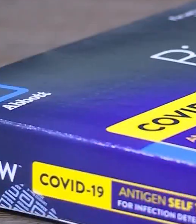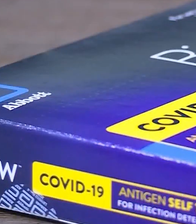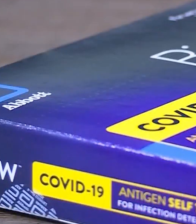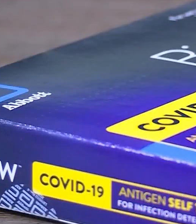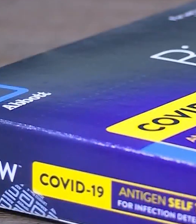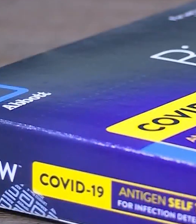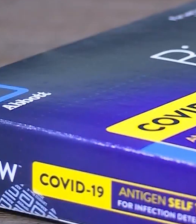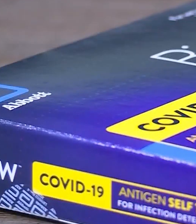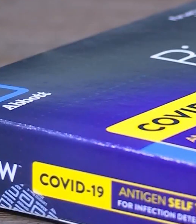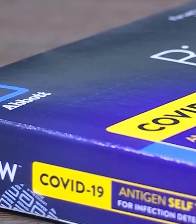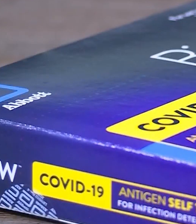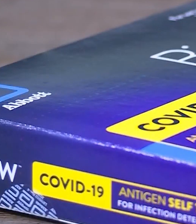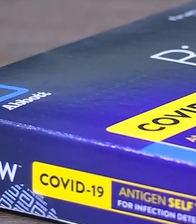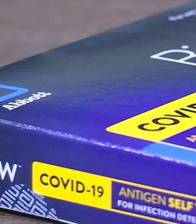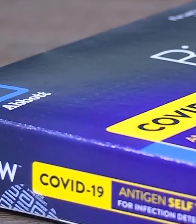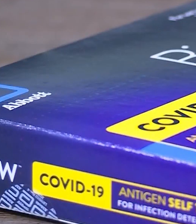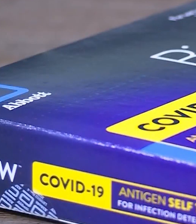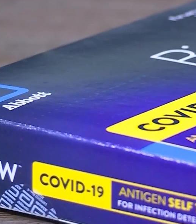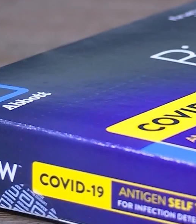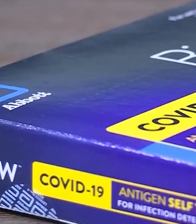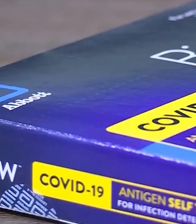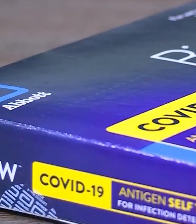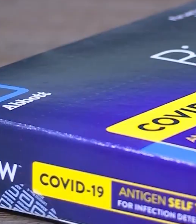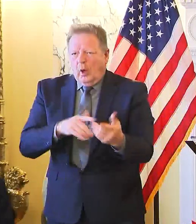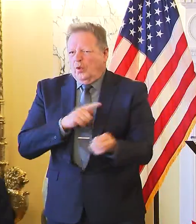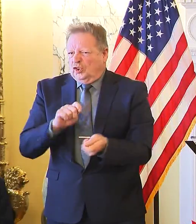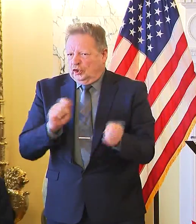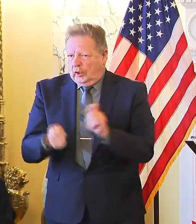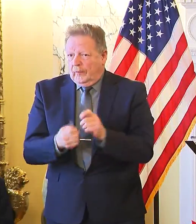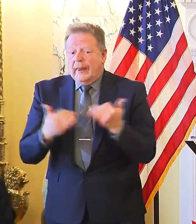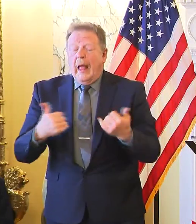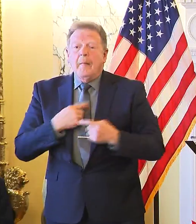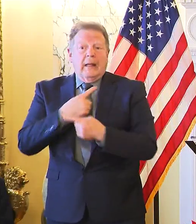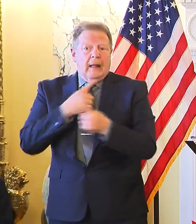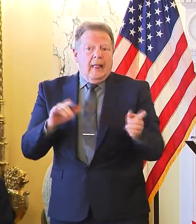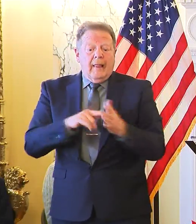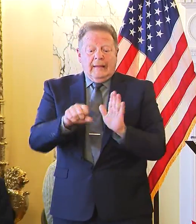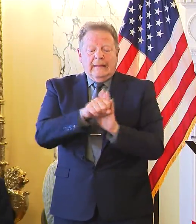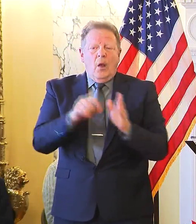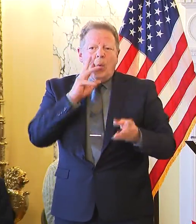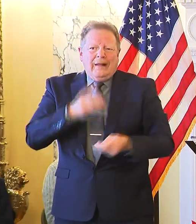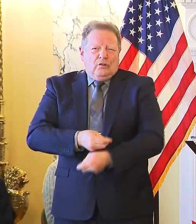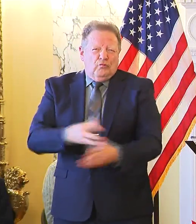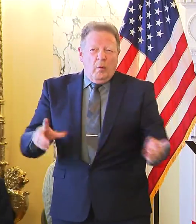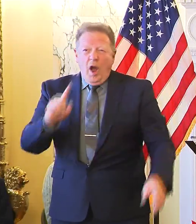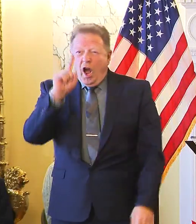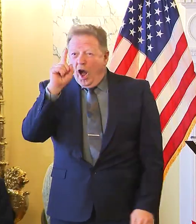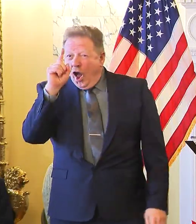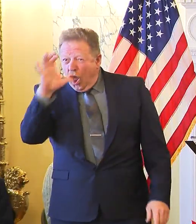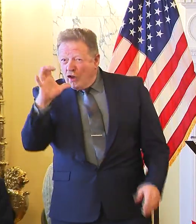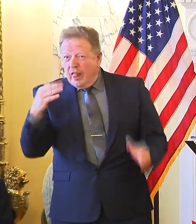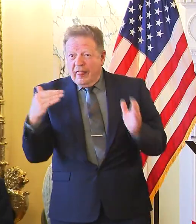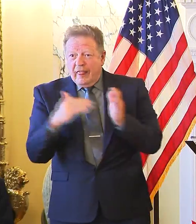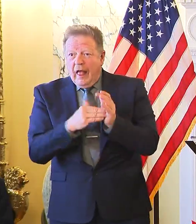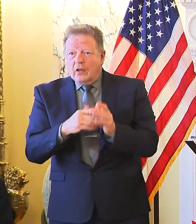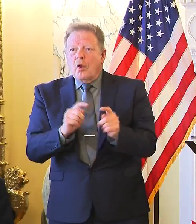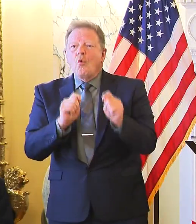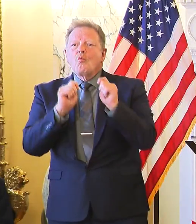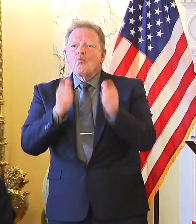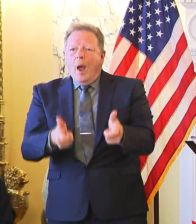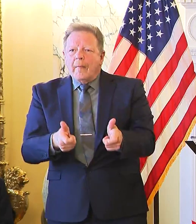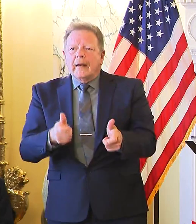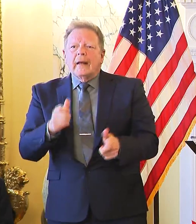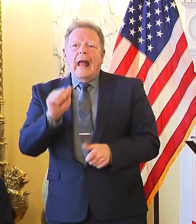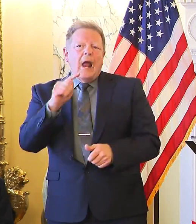taking action to strengthen the state's COVID-19 testing strategy. I'm announcing that the state will distribute 100,000 at-home rapid COVID-19